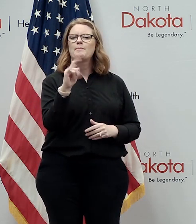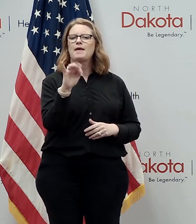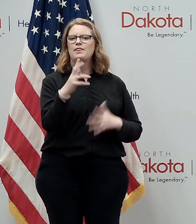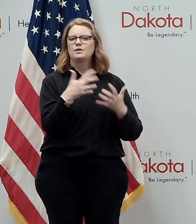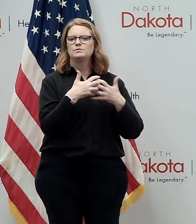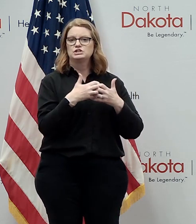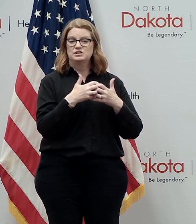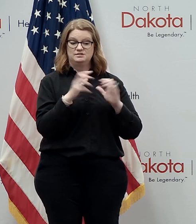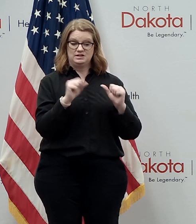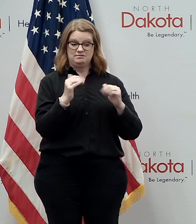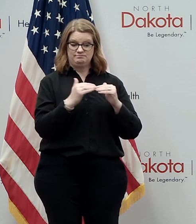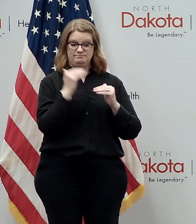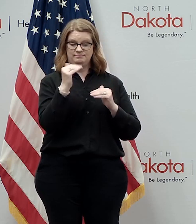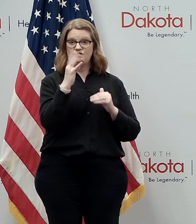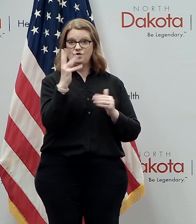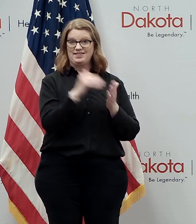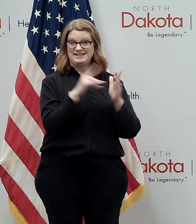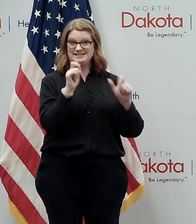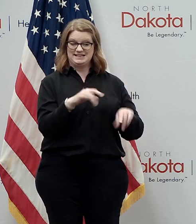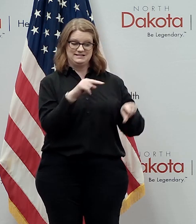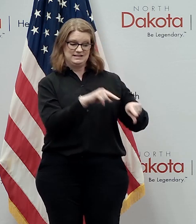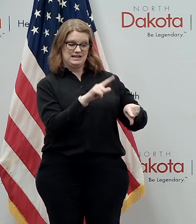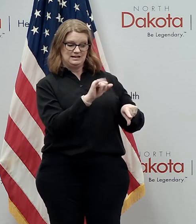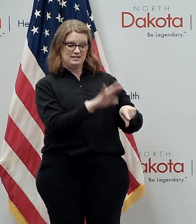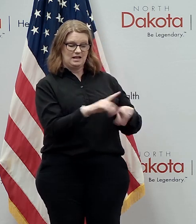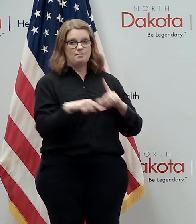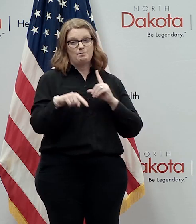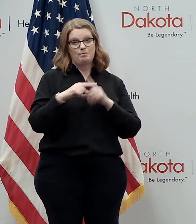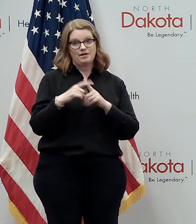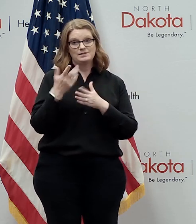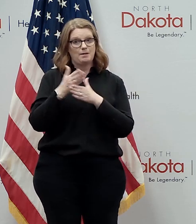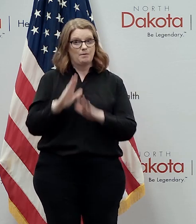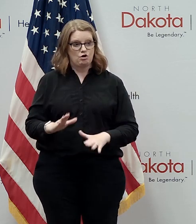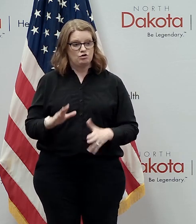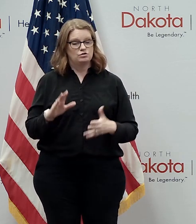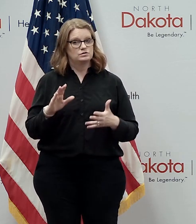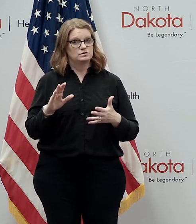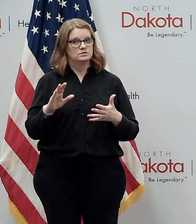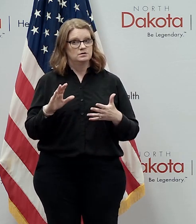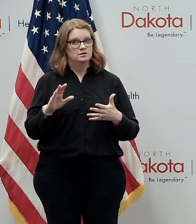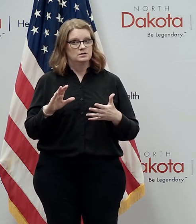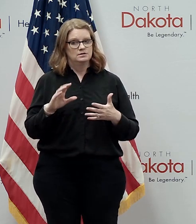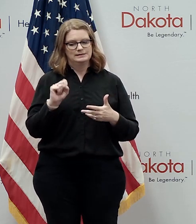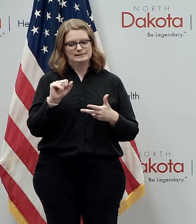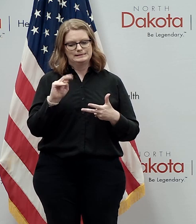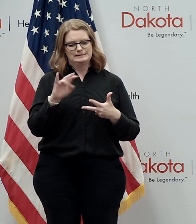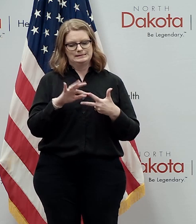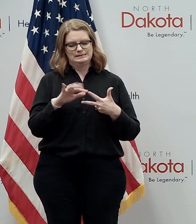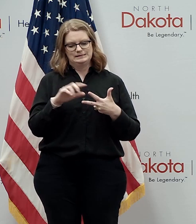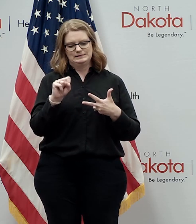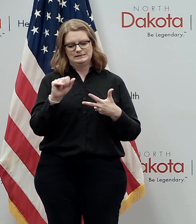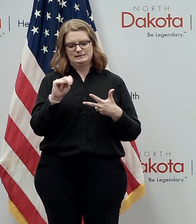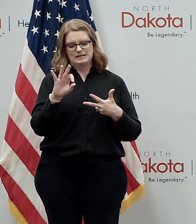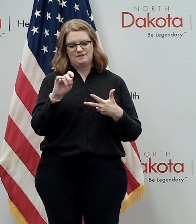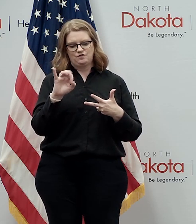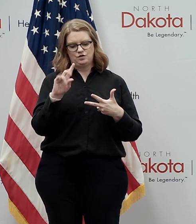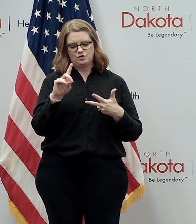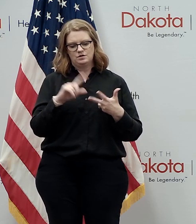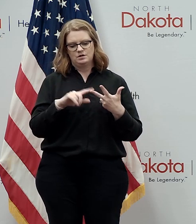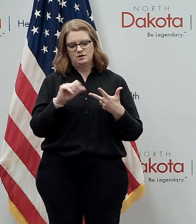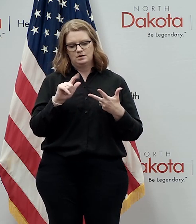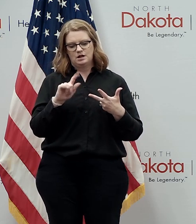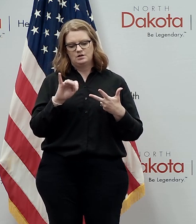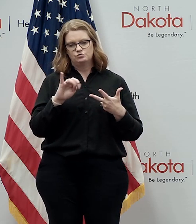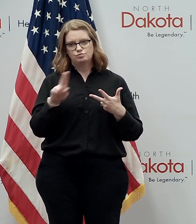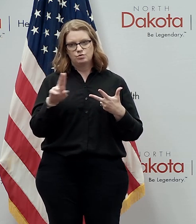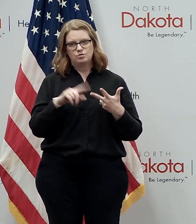to do over 4,000 tests a day at the lab, plus we've got our partners, Sanford and Altru still has